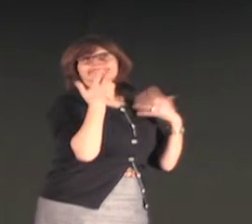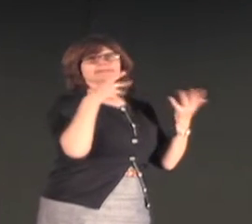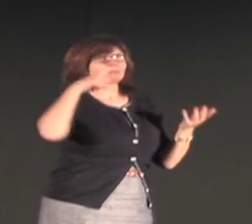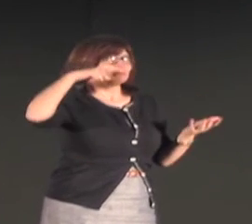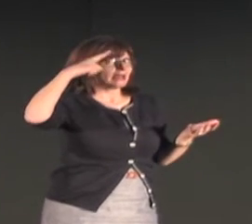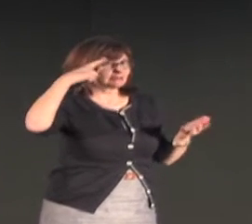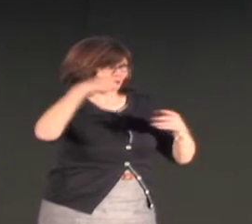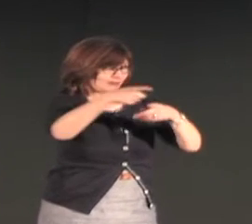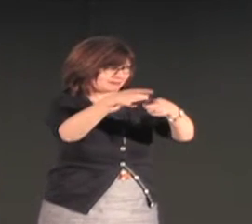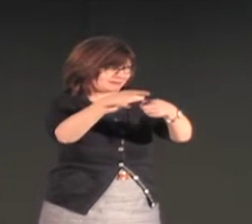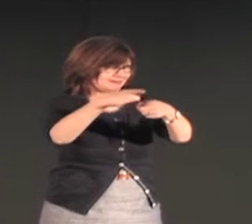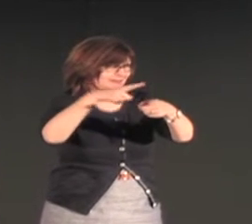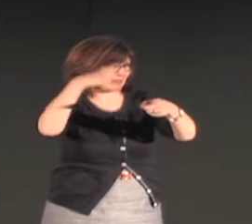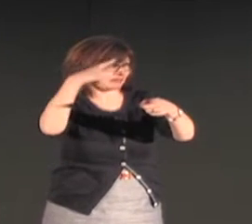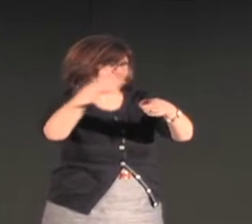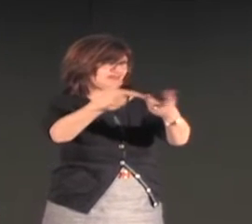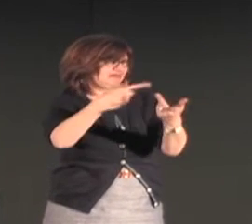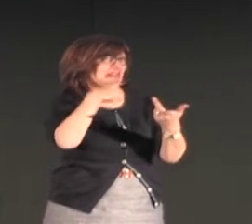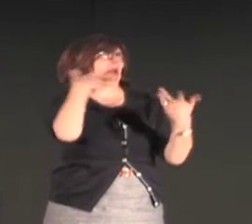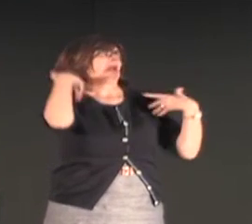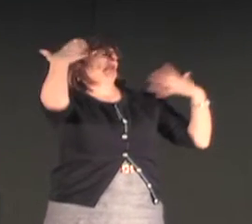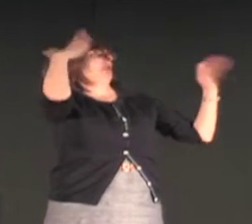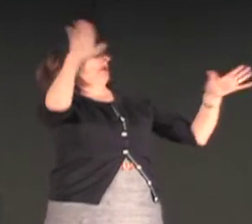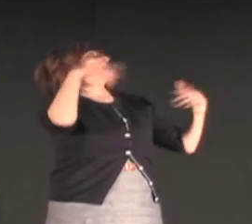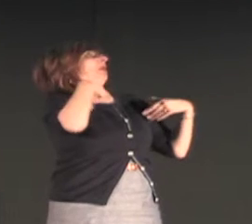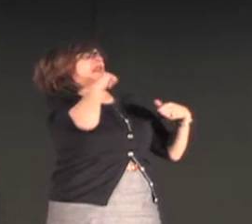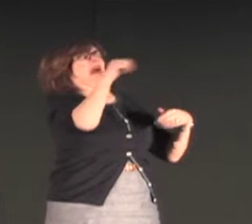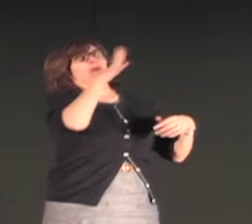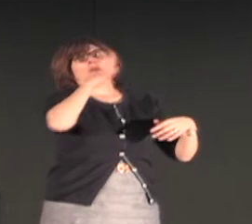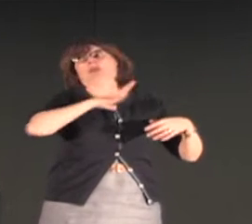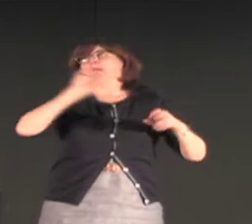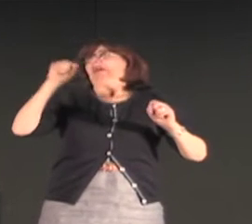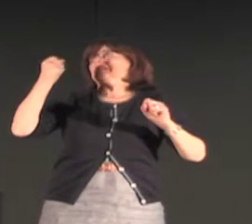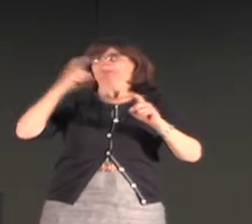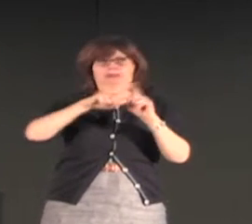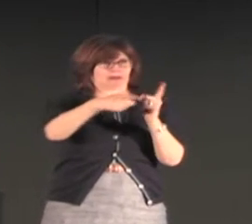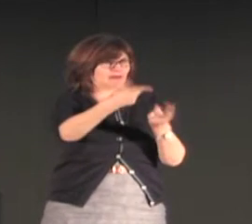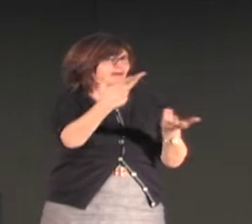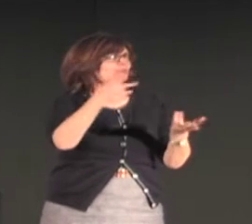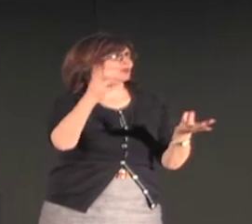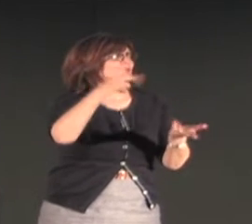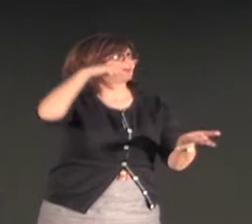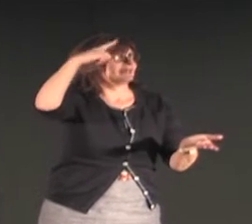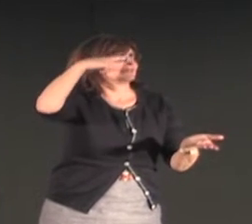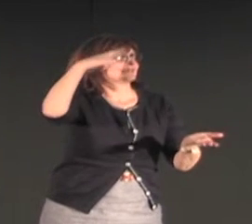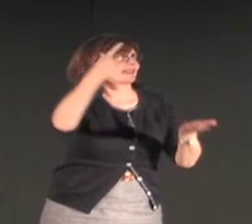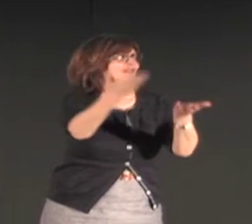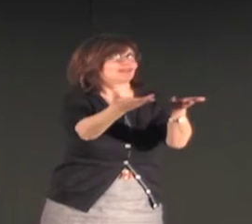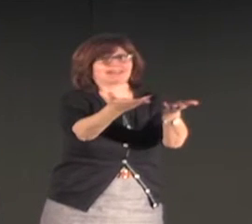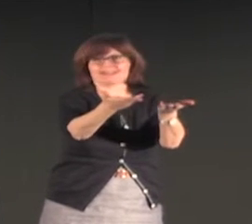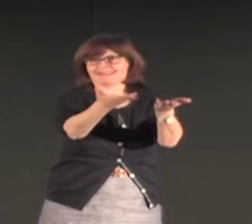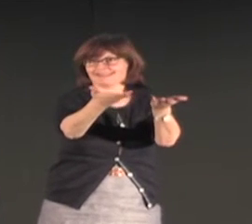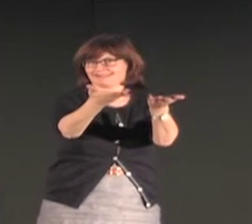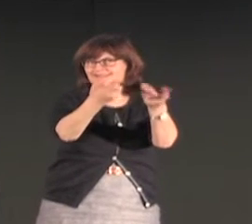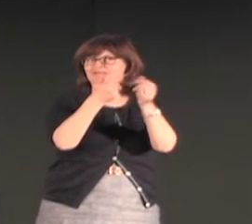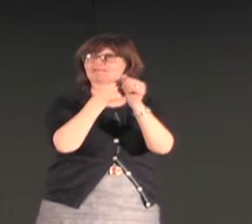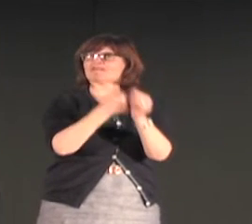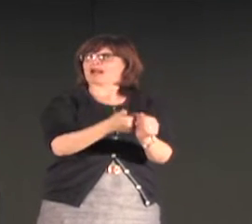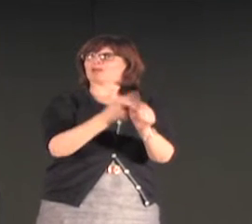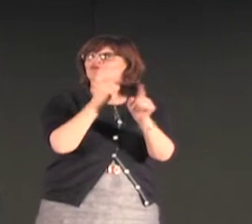the way the object is held or the way that it looks and you know perhaps Kevin said I don't know maybe it's the way people